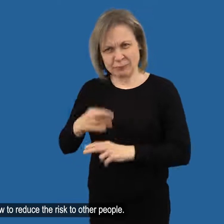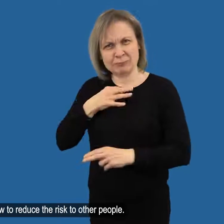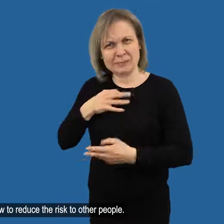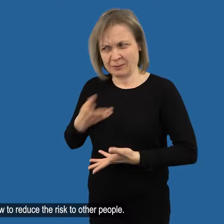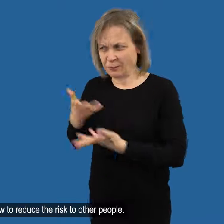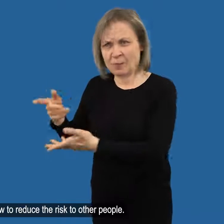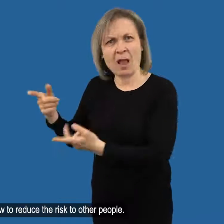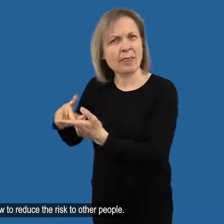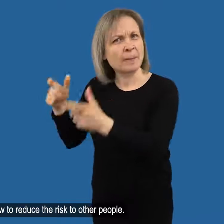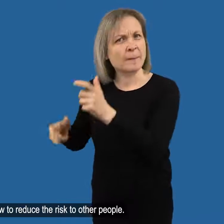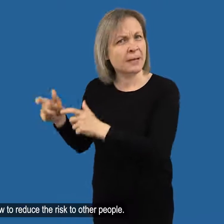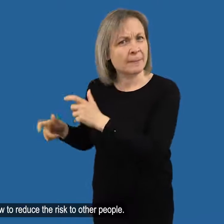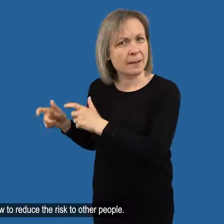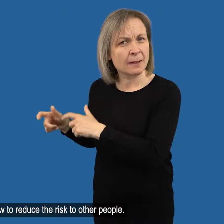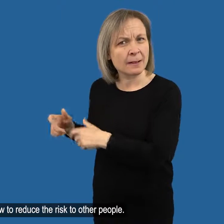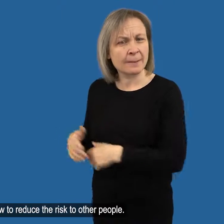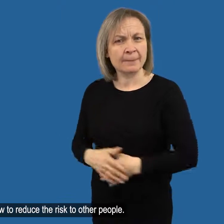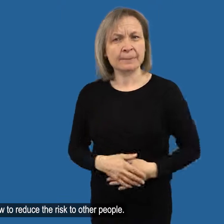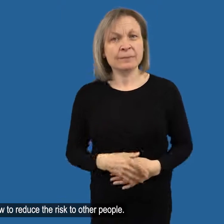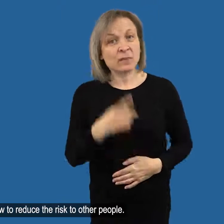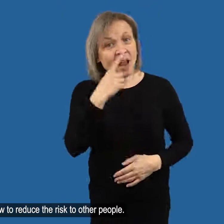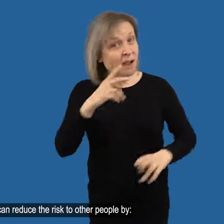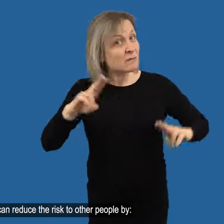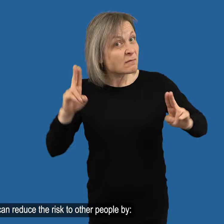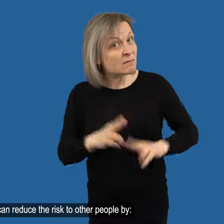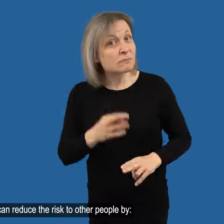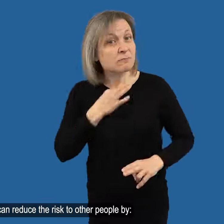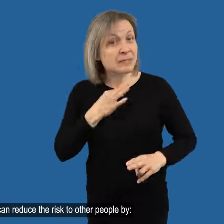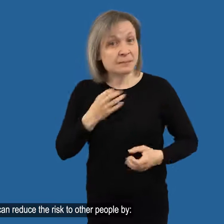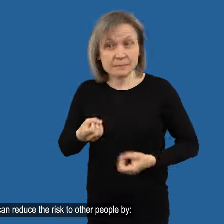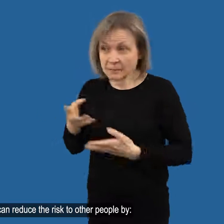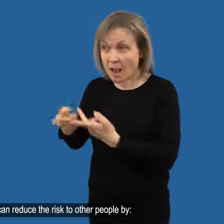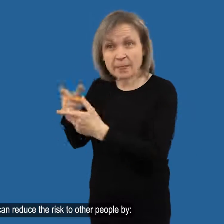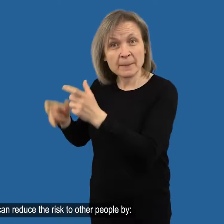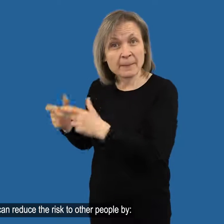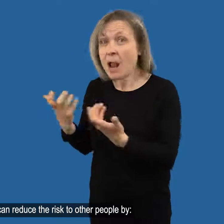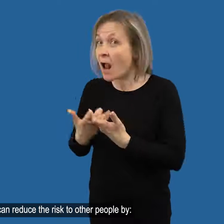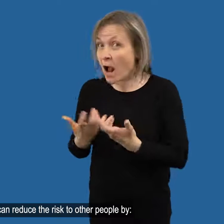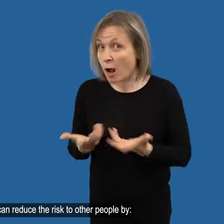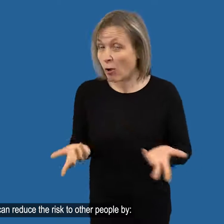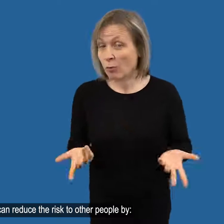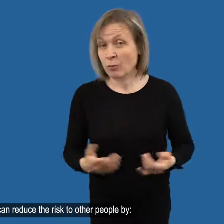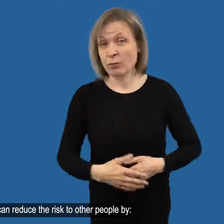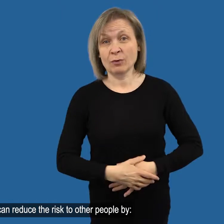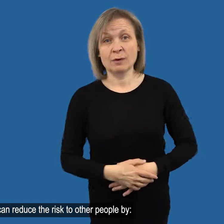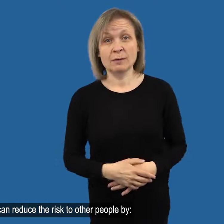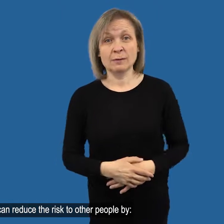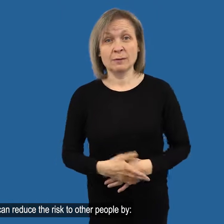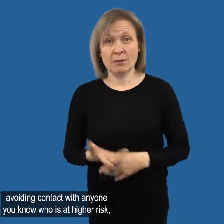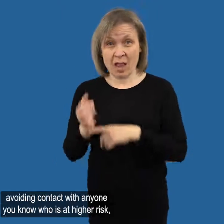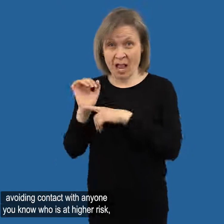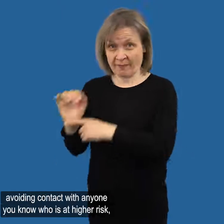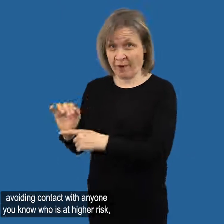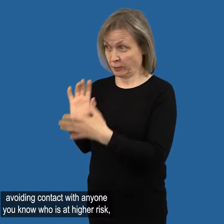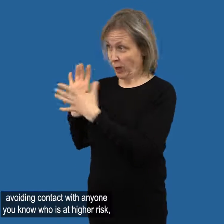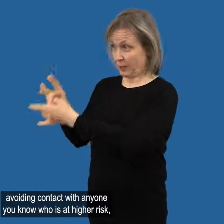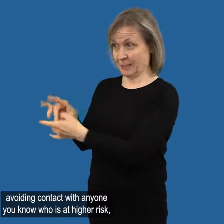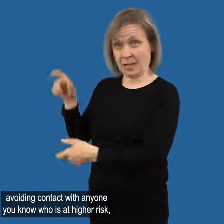How to reduce the risk to other people You can reduce the risk to other people by Avoiding